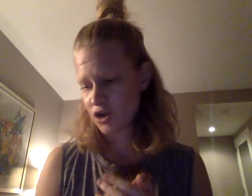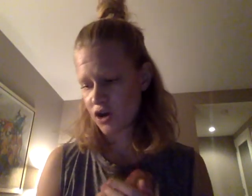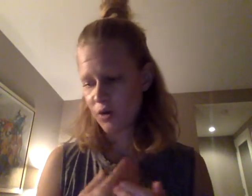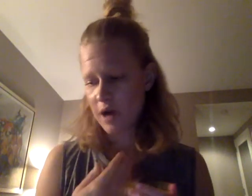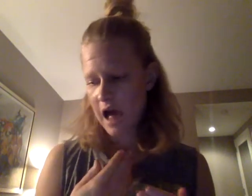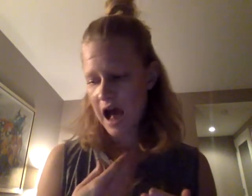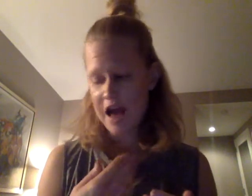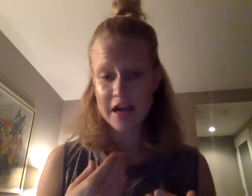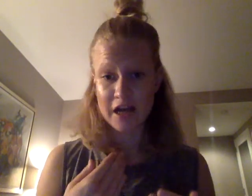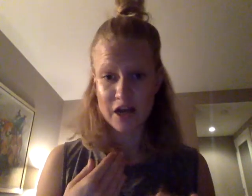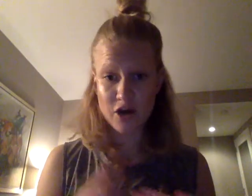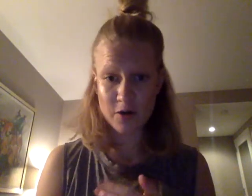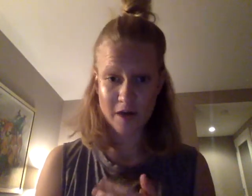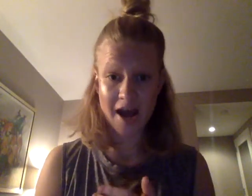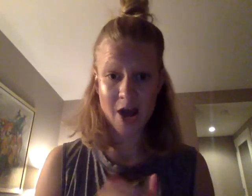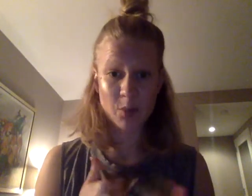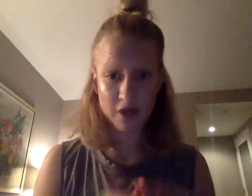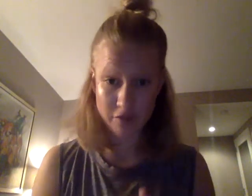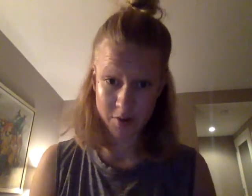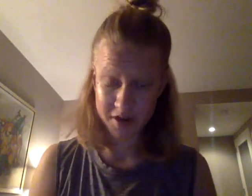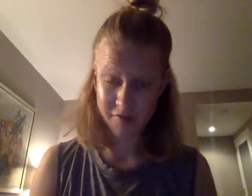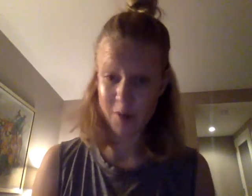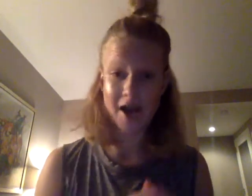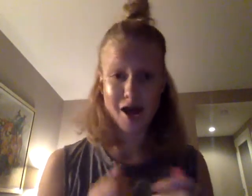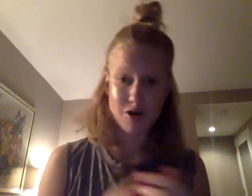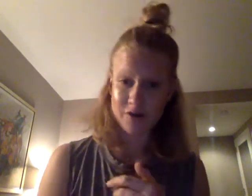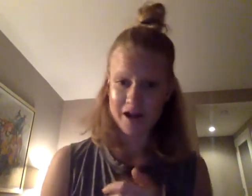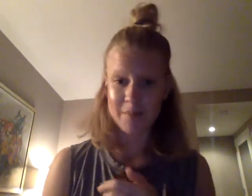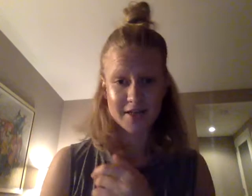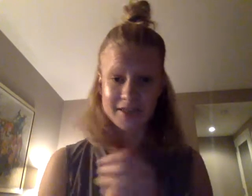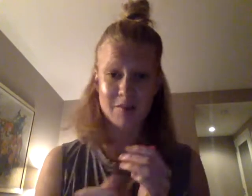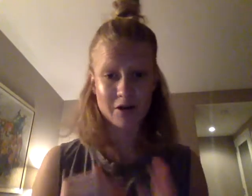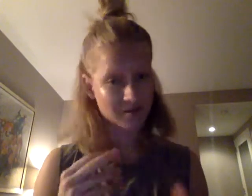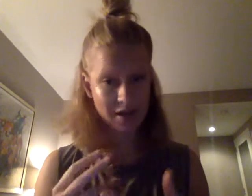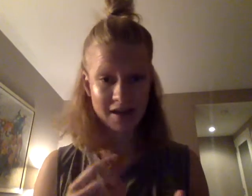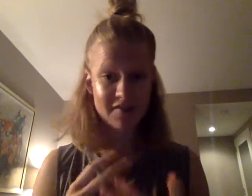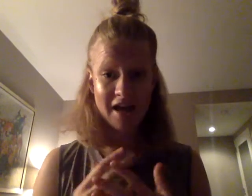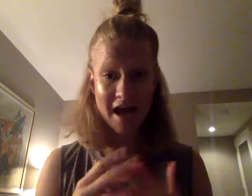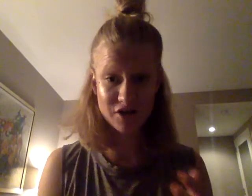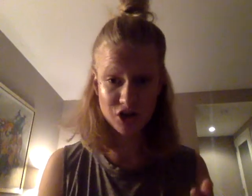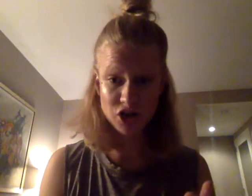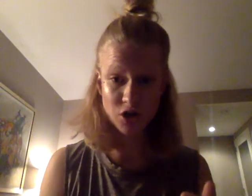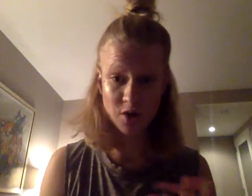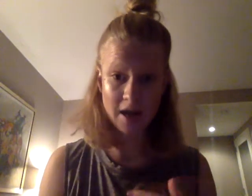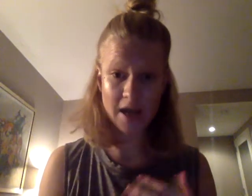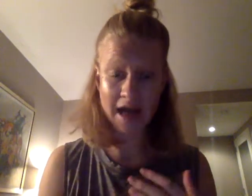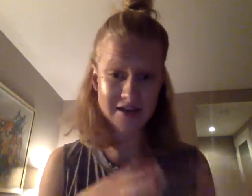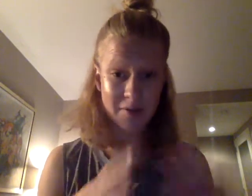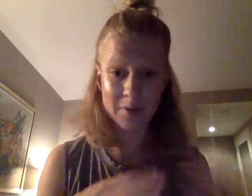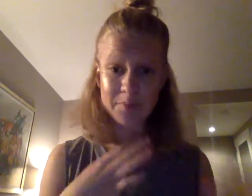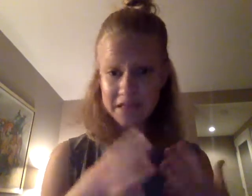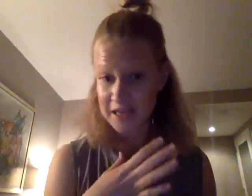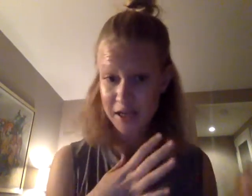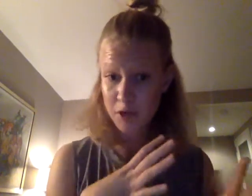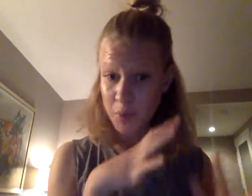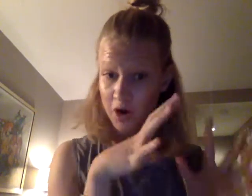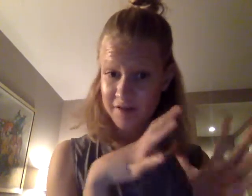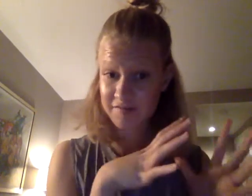So I know that I will throw stuff away. I know that I might design parts of my life that actually don't end up being part of